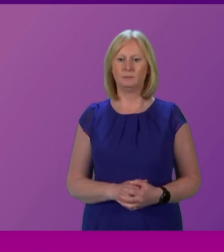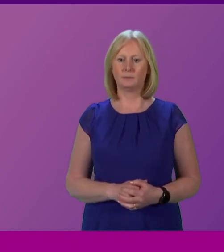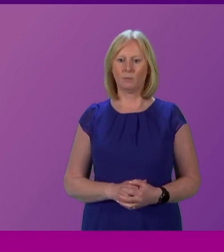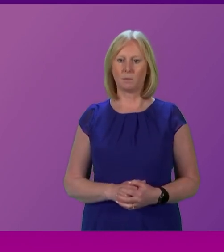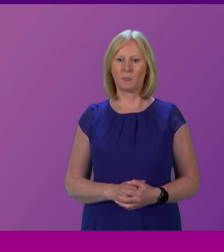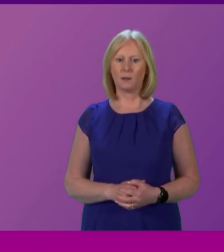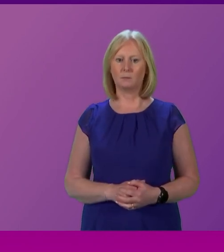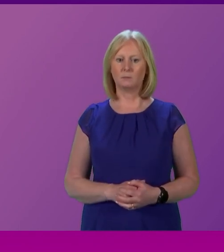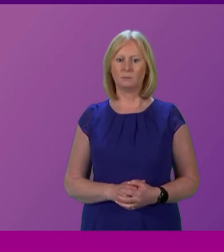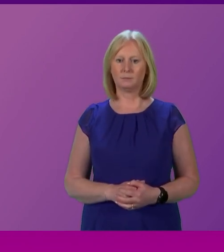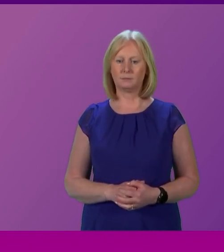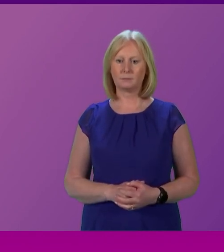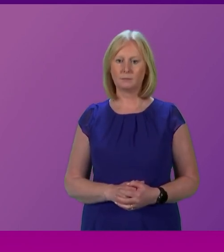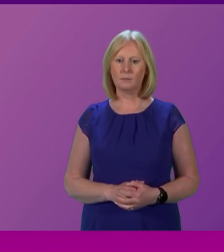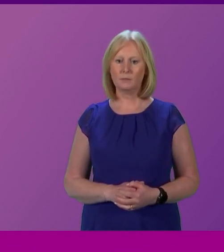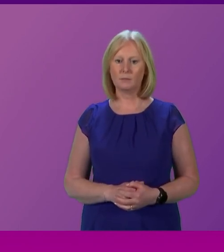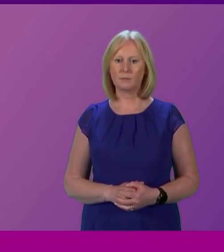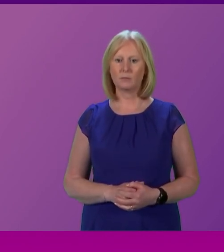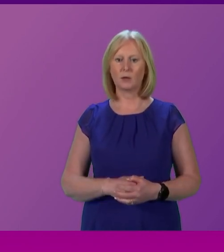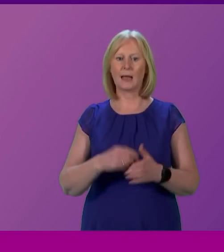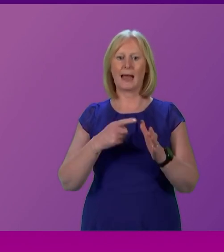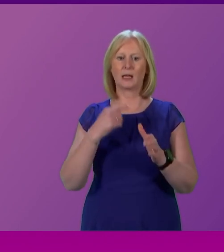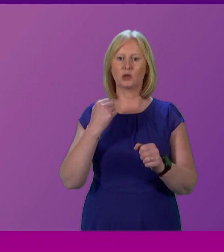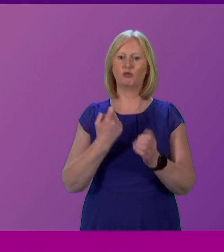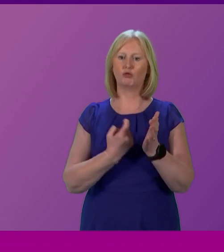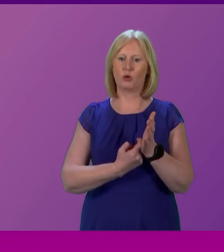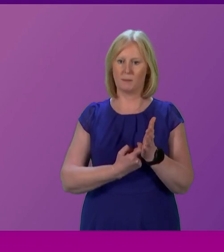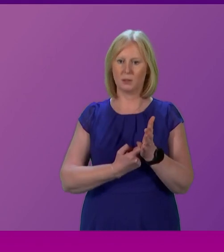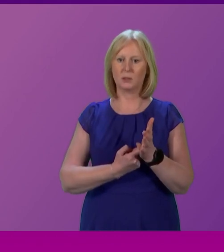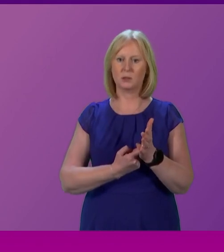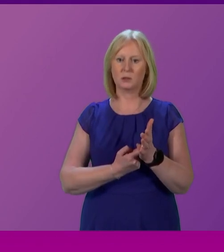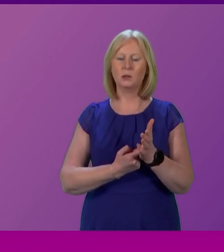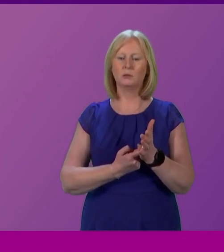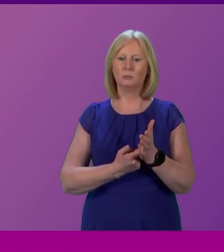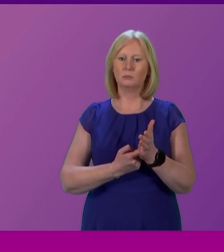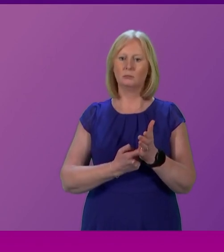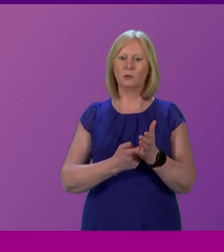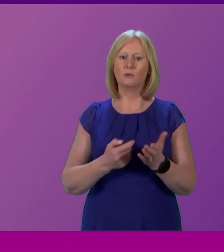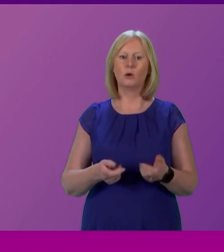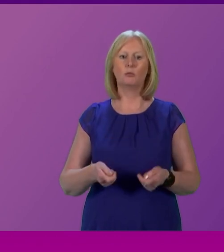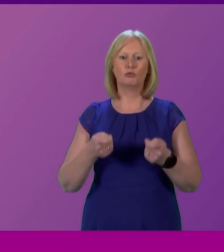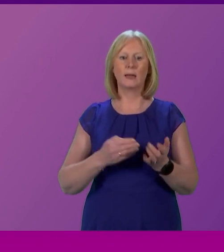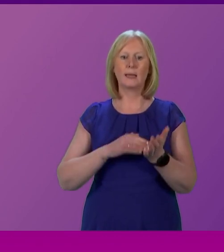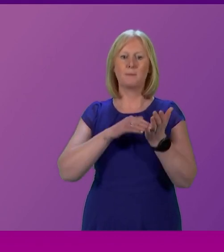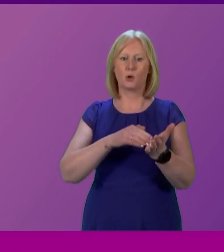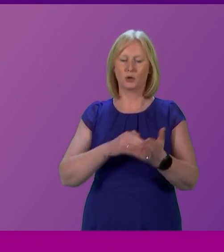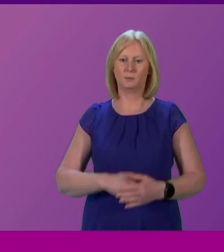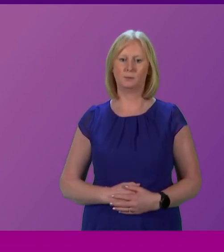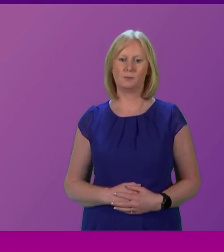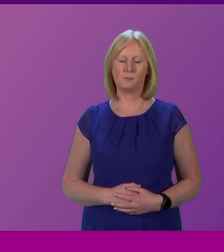request to speak buttons now, and I call on Angus Robertson, Cabinet Secretary, to speak to and move the motion up to 11 minutes, please.